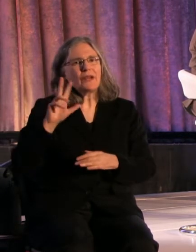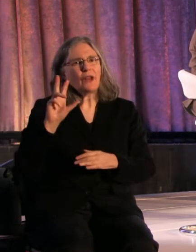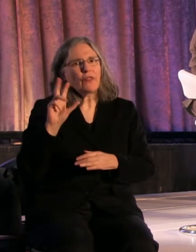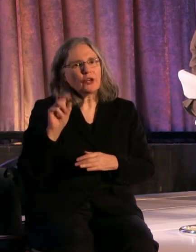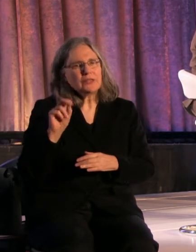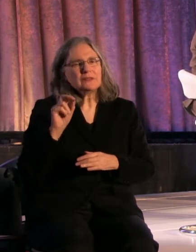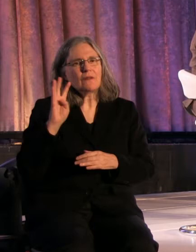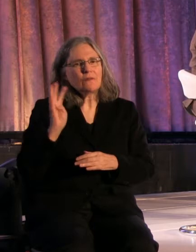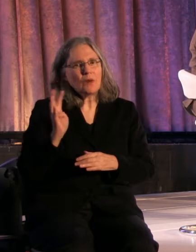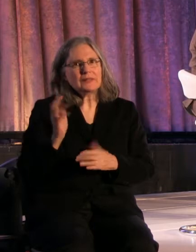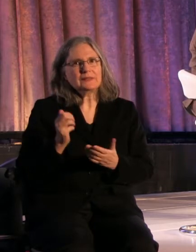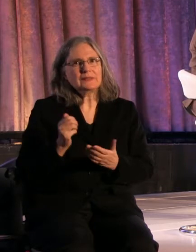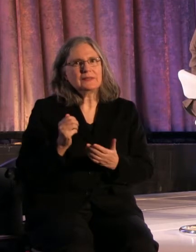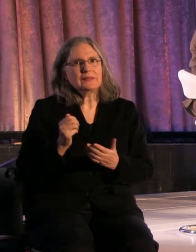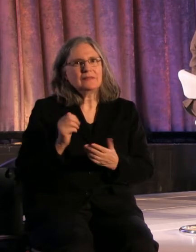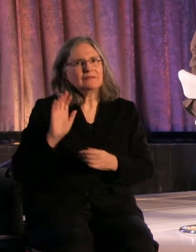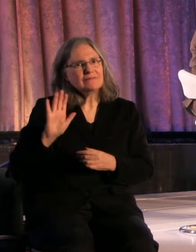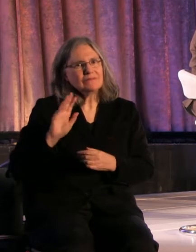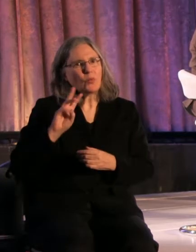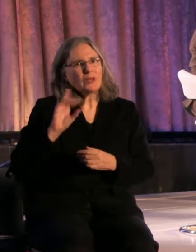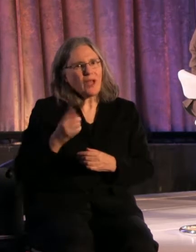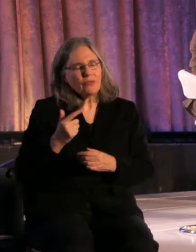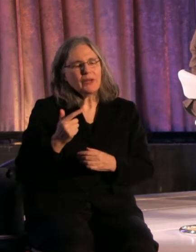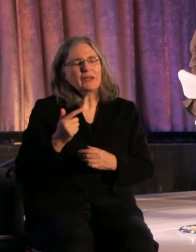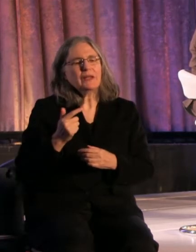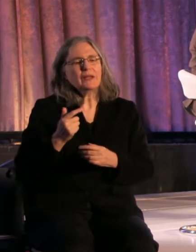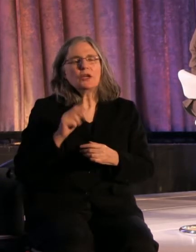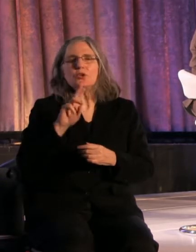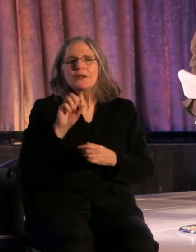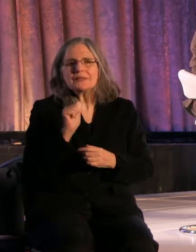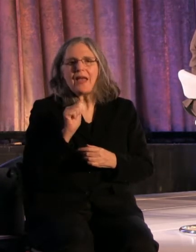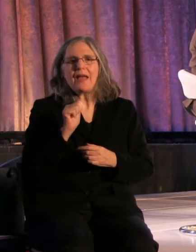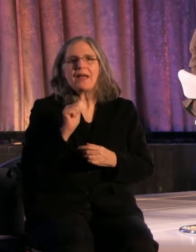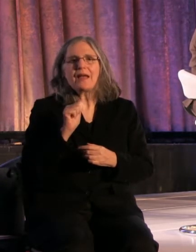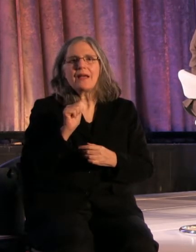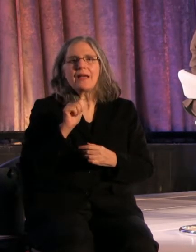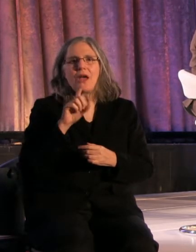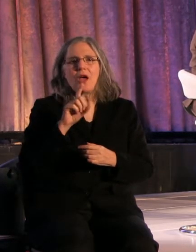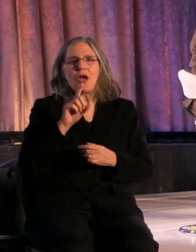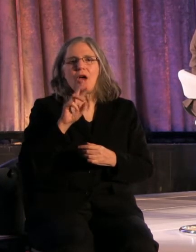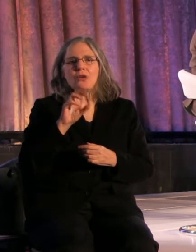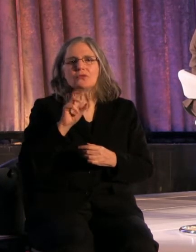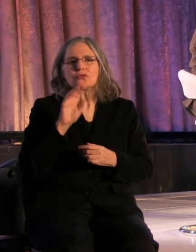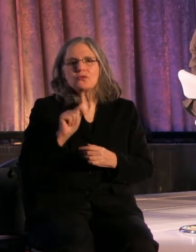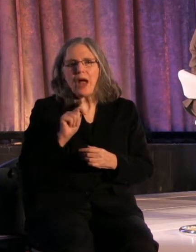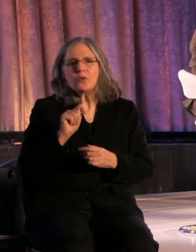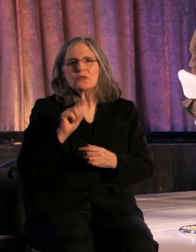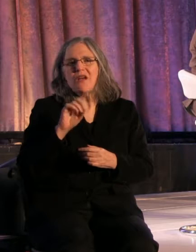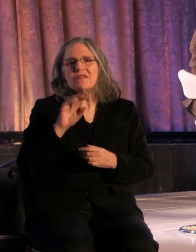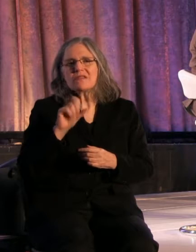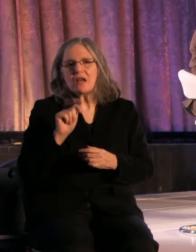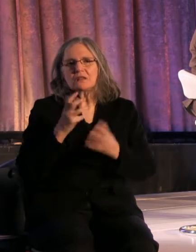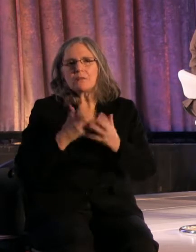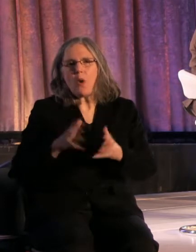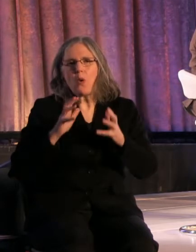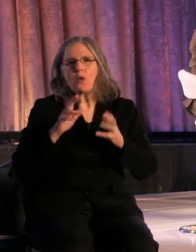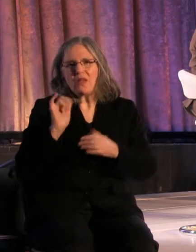the 1930s and the 1940s in the United States and the drought and the dust bowl and the depression and all these kinds of things. So even though it sounds